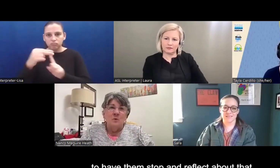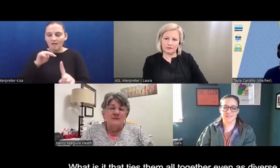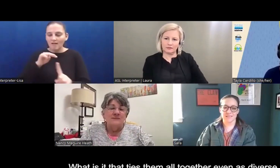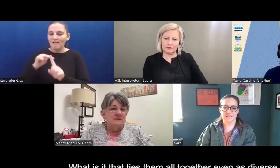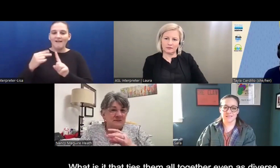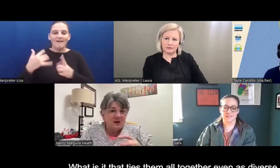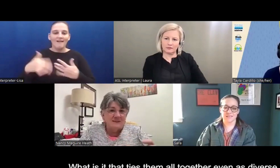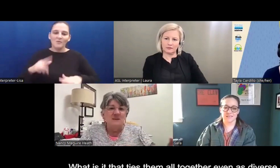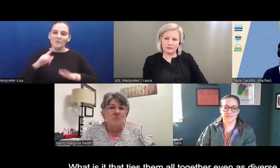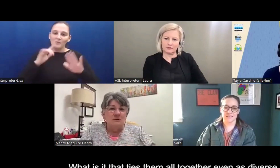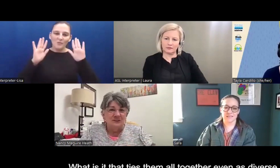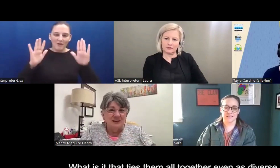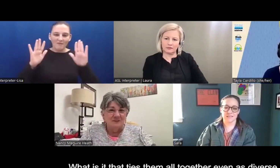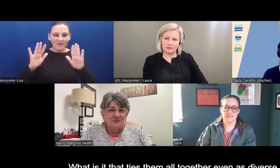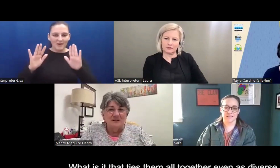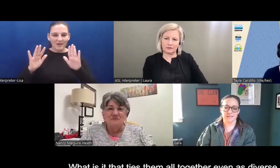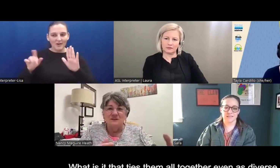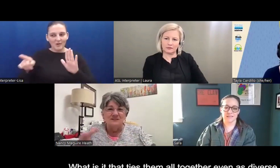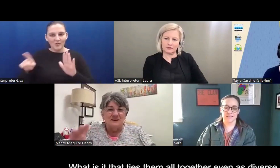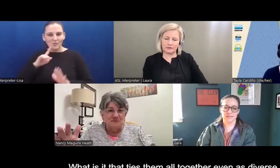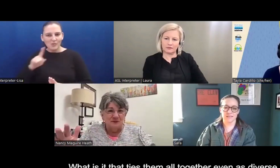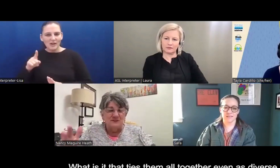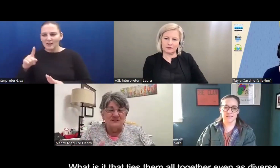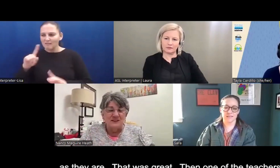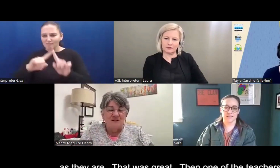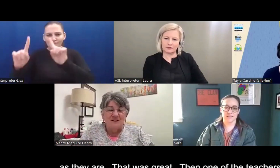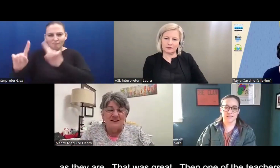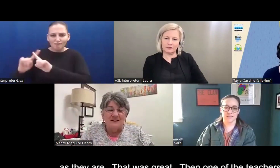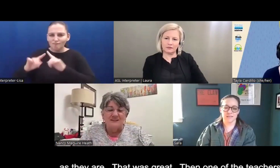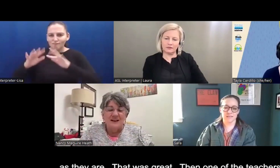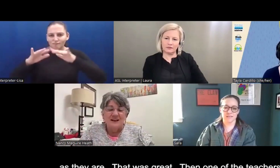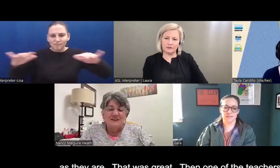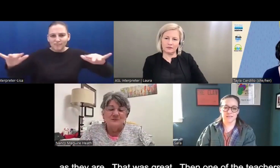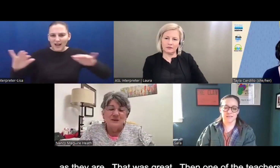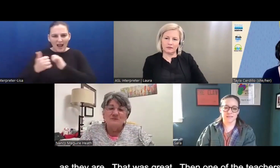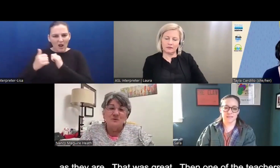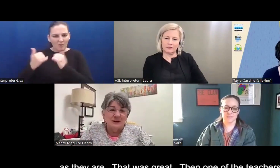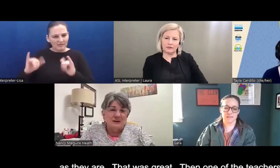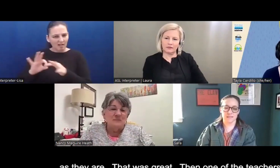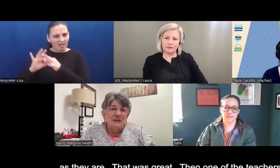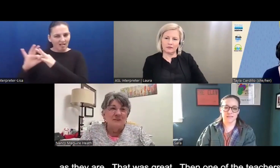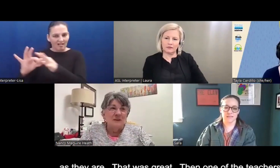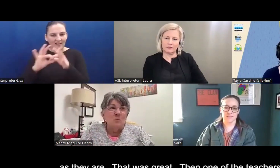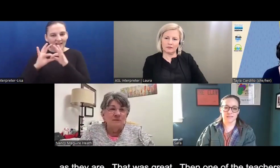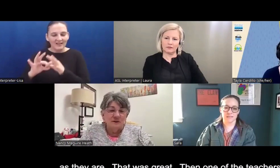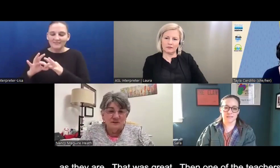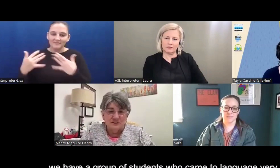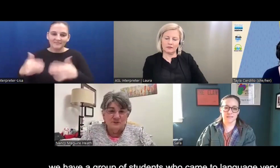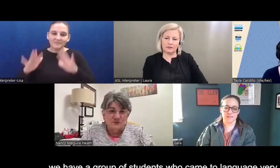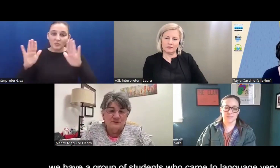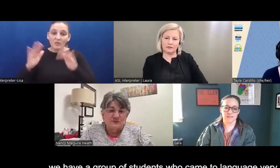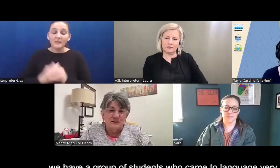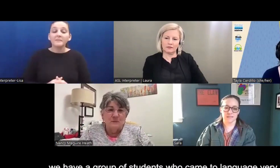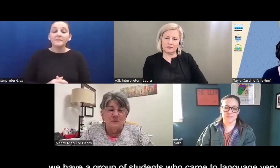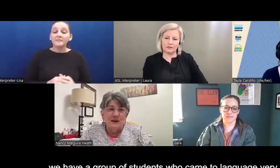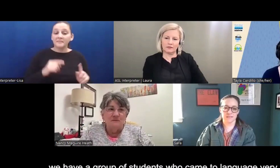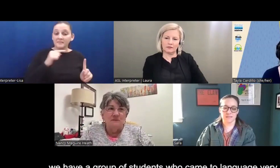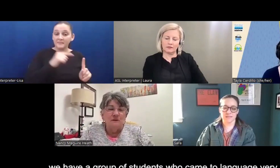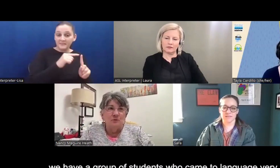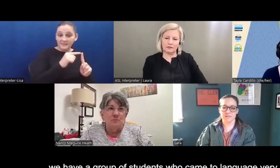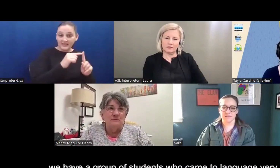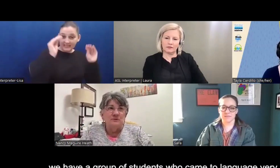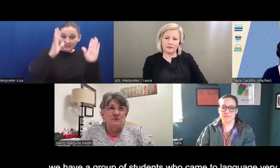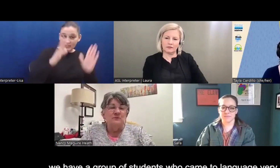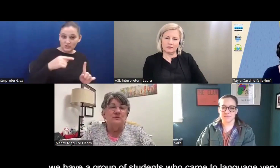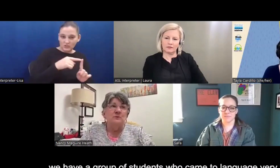and what is it that ties them all together, even as diverse as they are. And so that was great. And then one of our teachers, um, we have